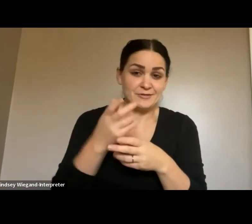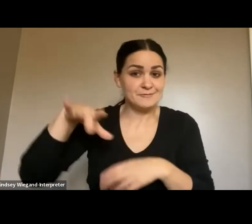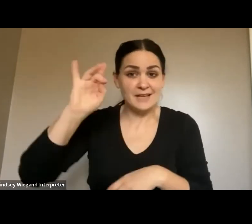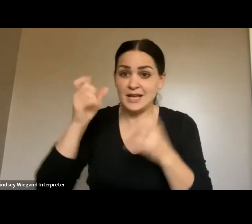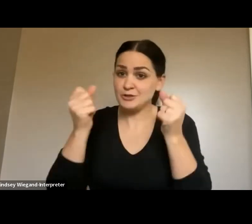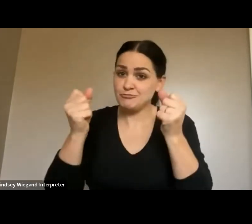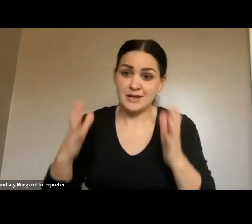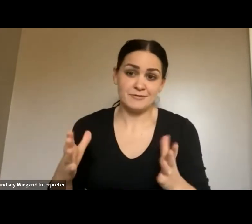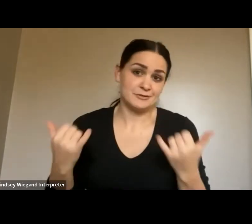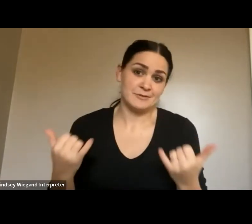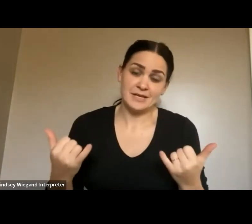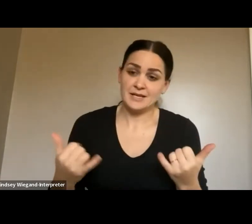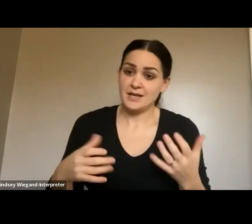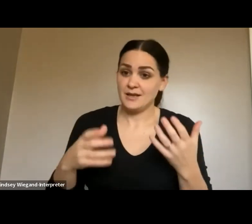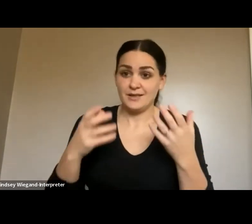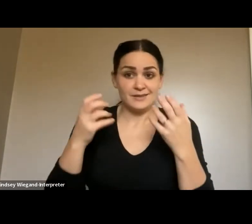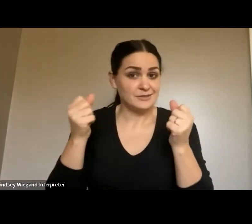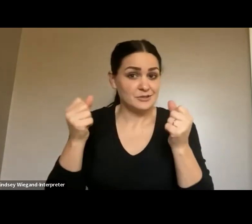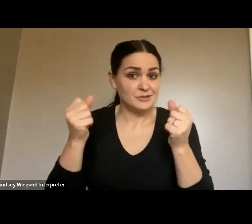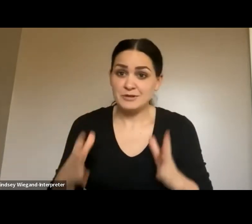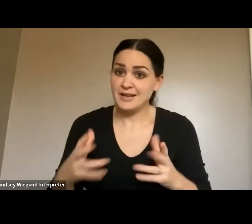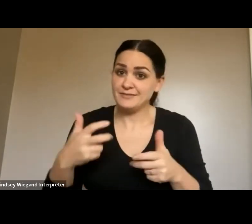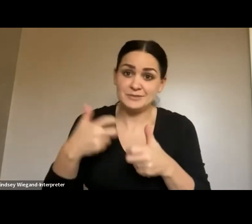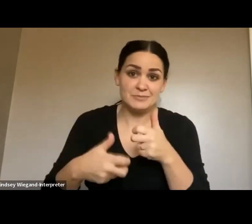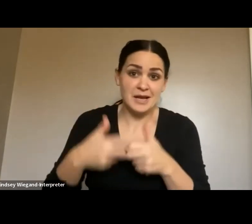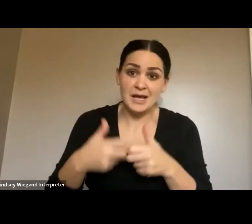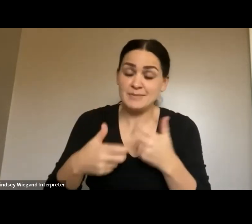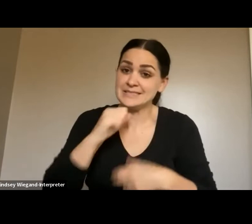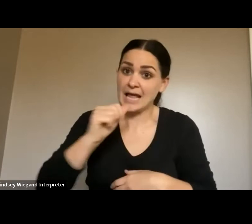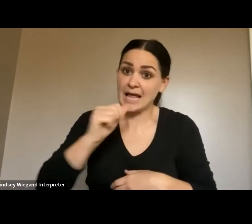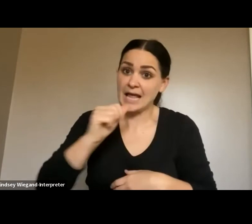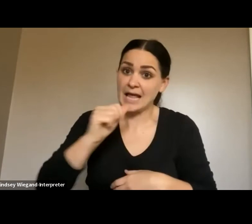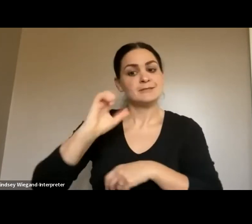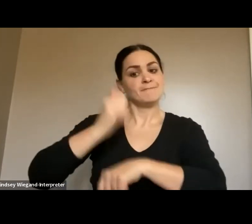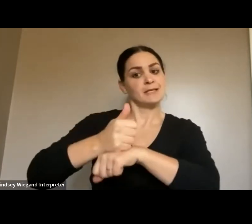The driver problem is just not fixed route, though it's not touted.